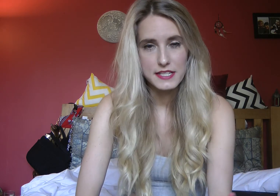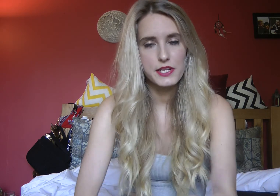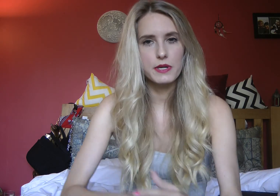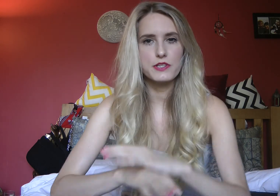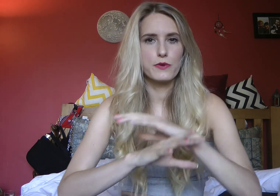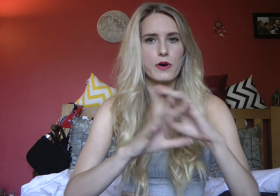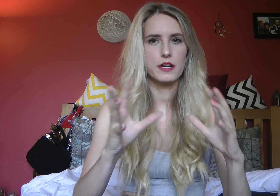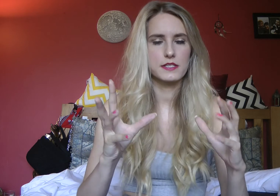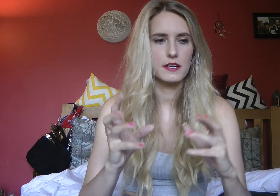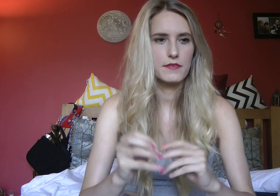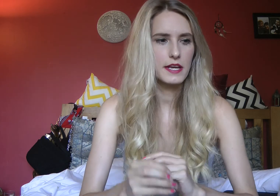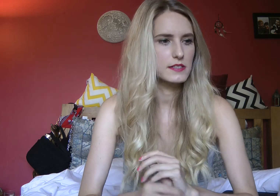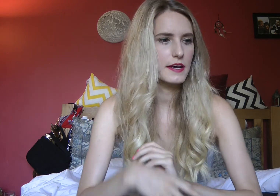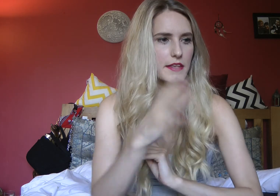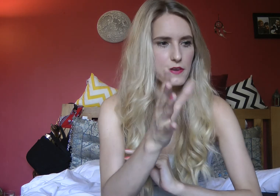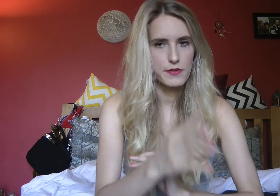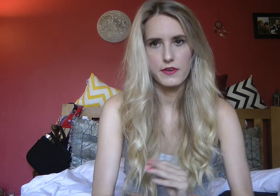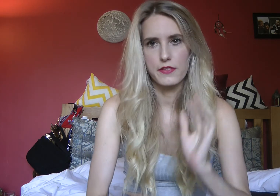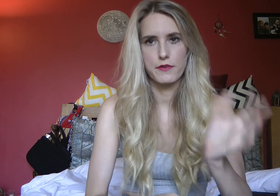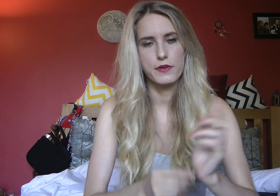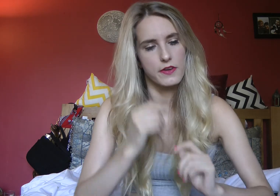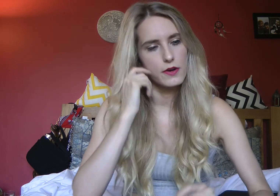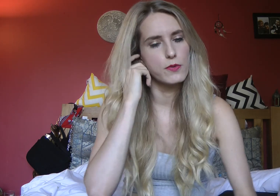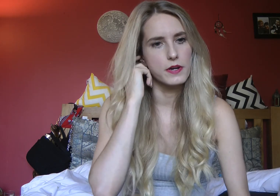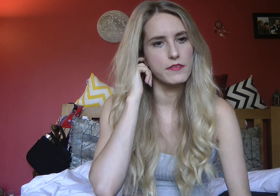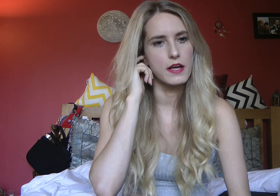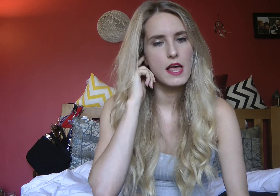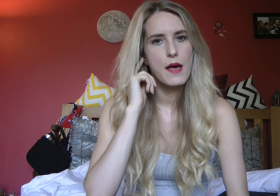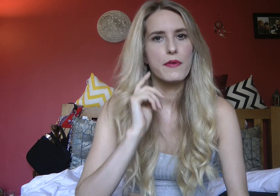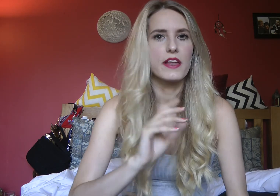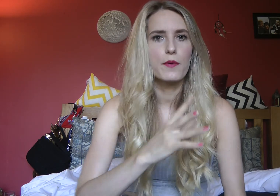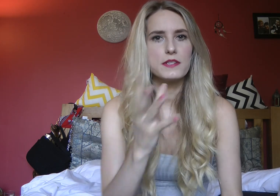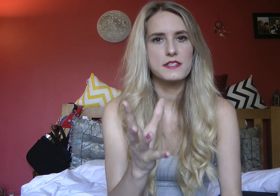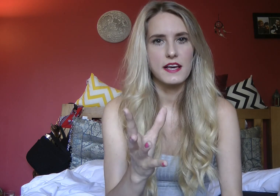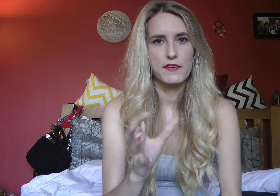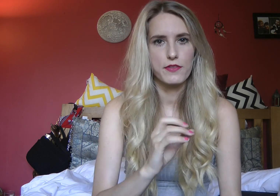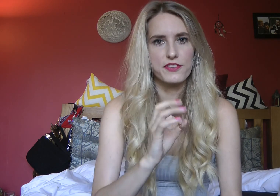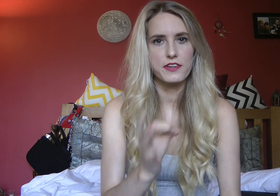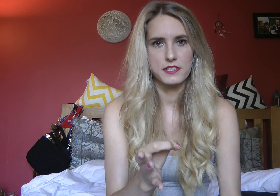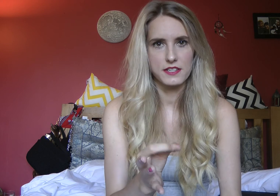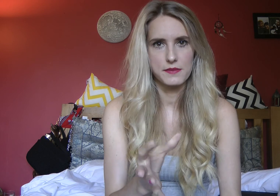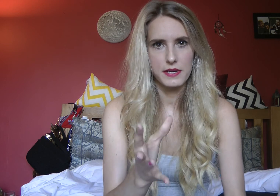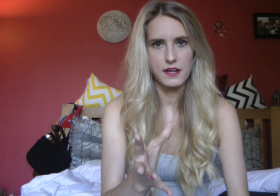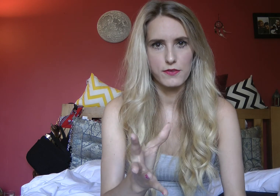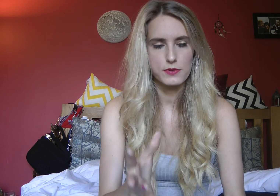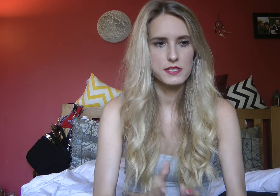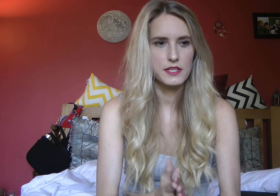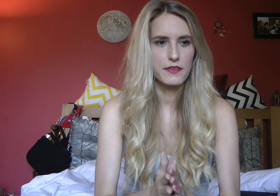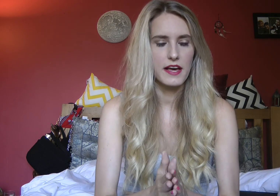so I'll do the work side of things I'll get the interview done the review done or whatever but then I won't stay for the socializing bit afterwards you know they're